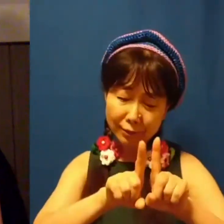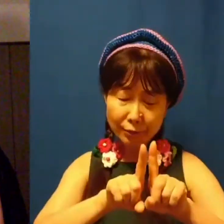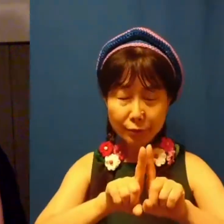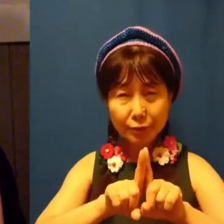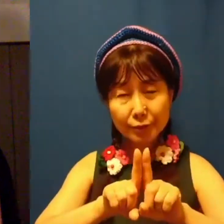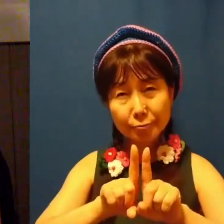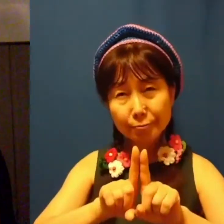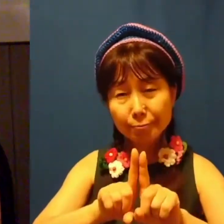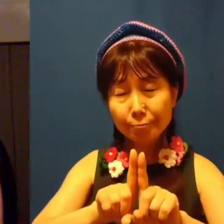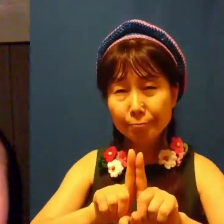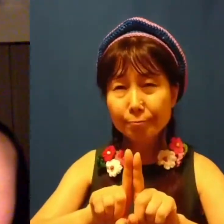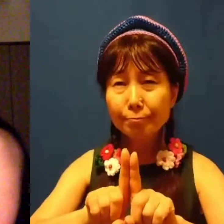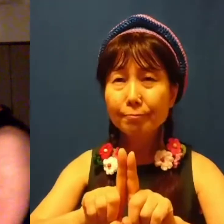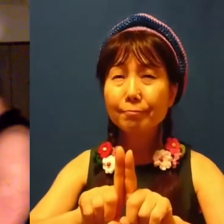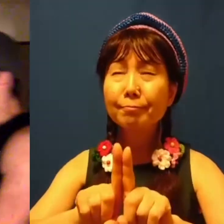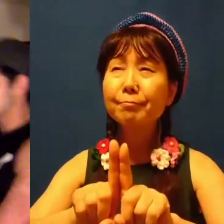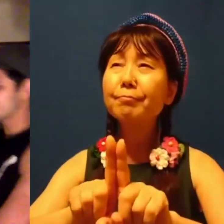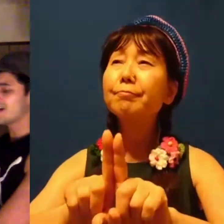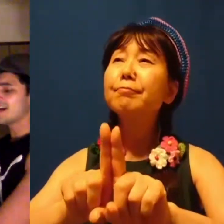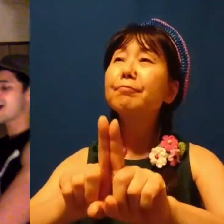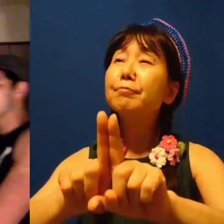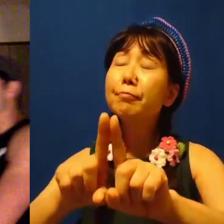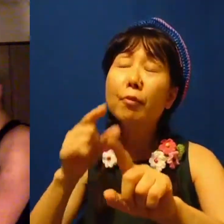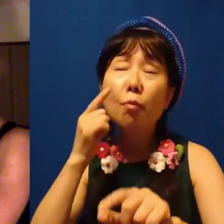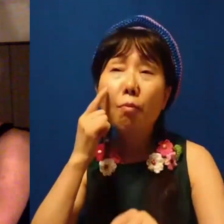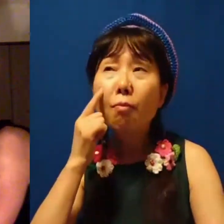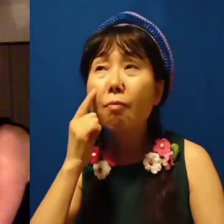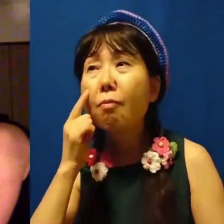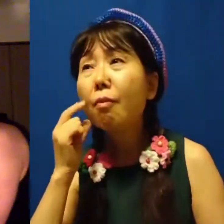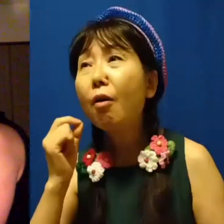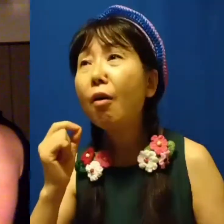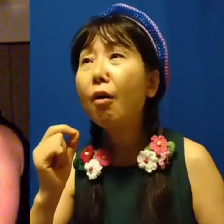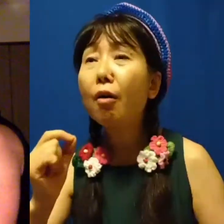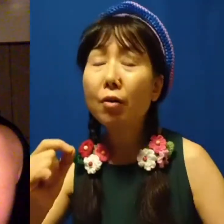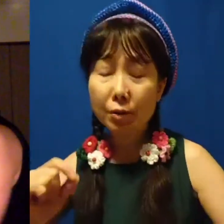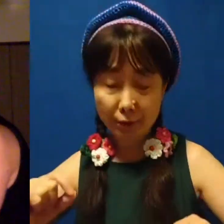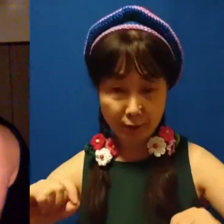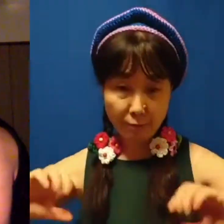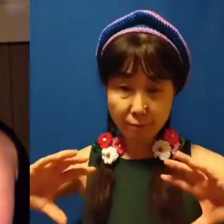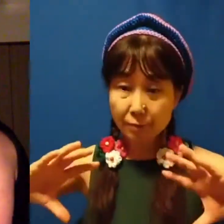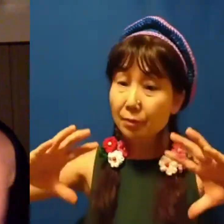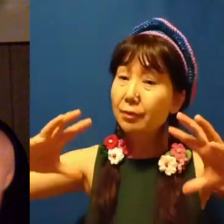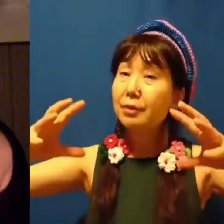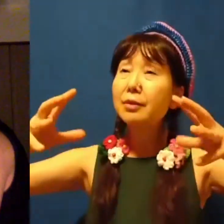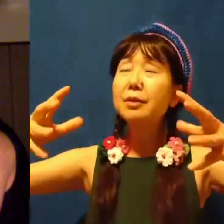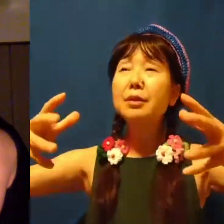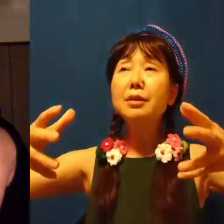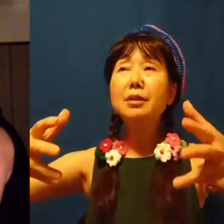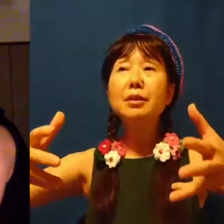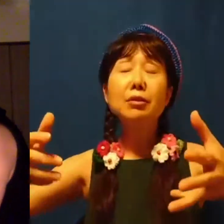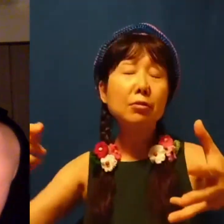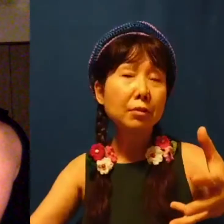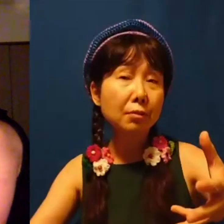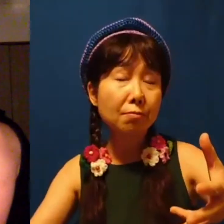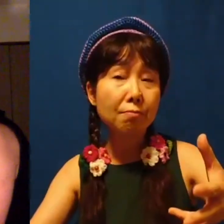me, If I had a friend to